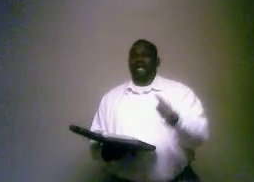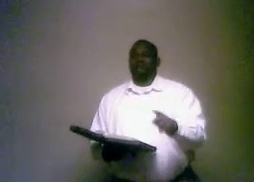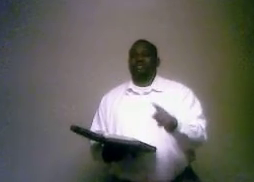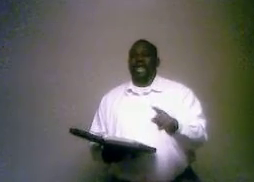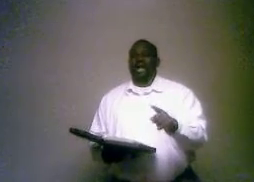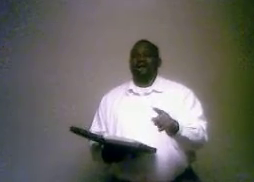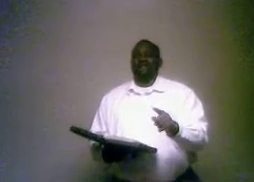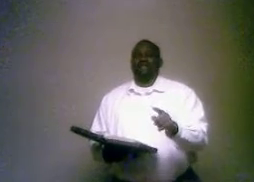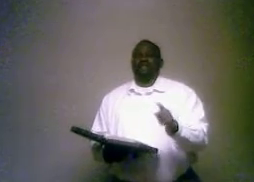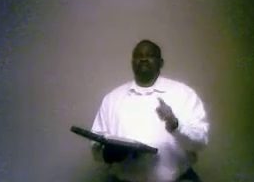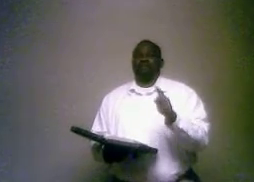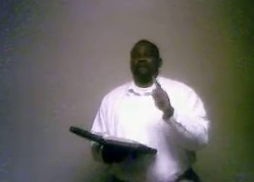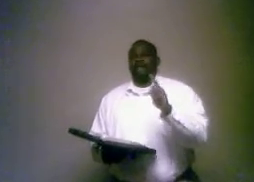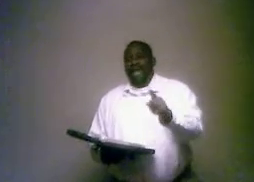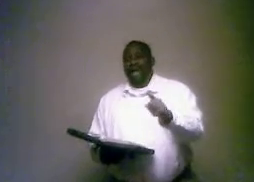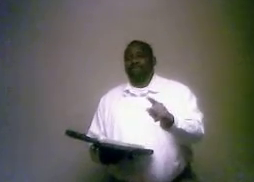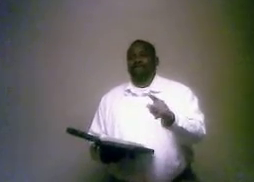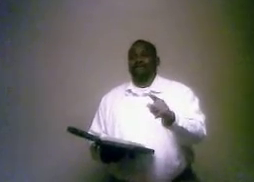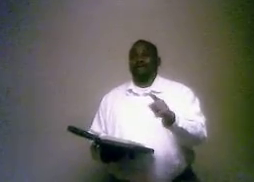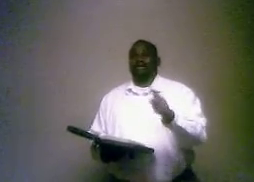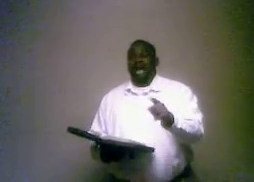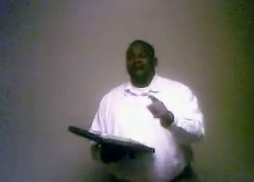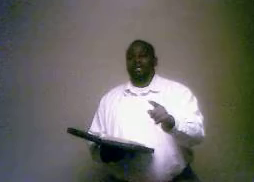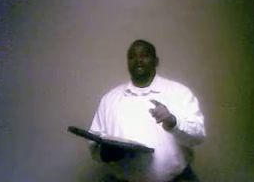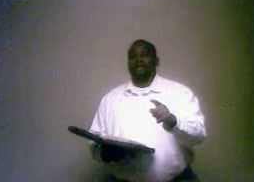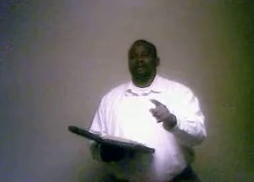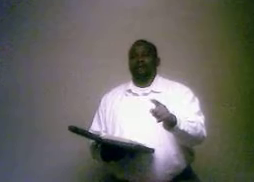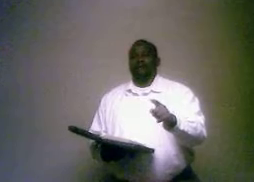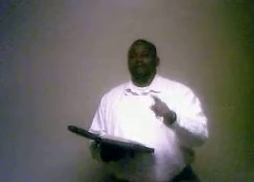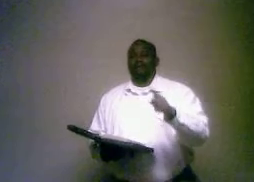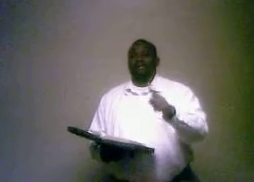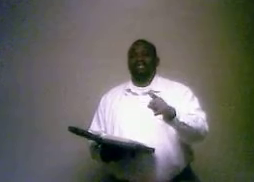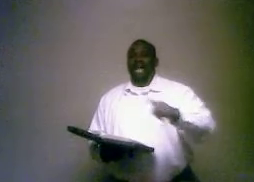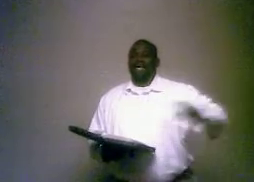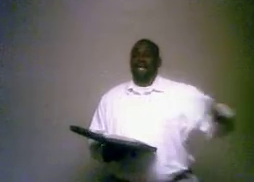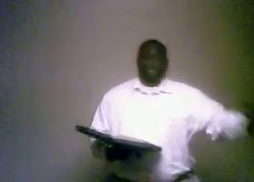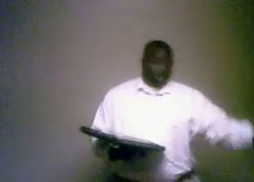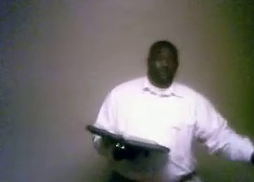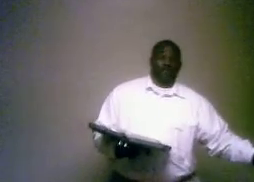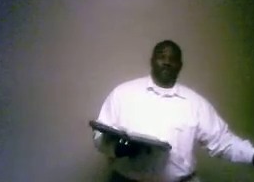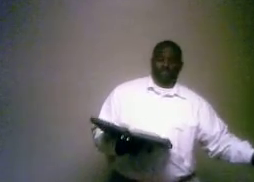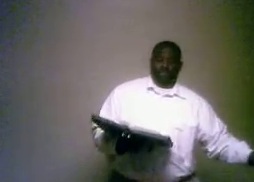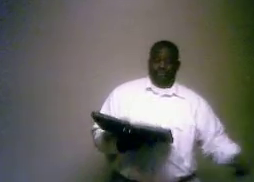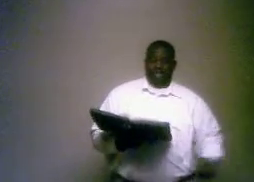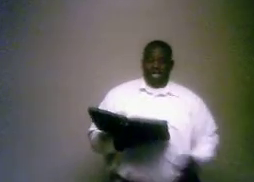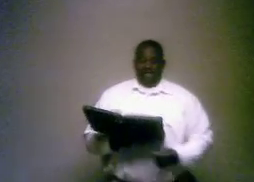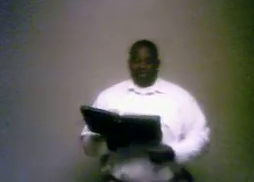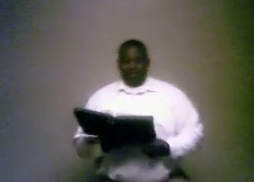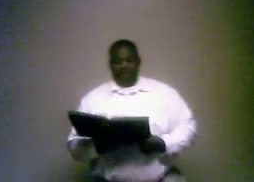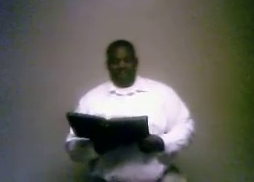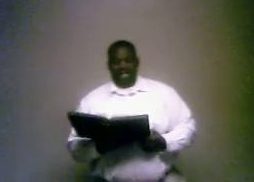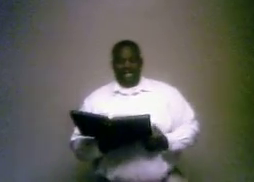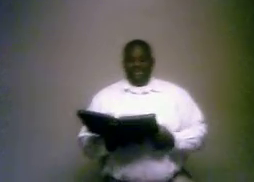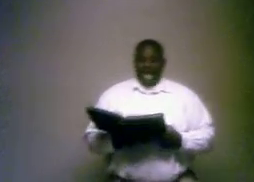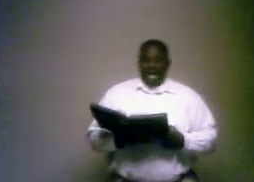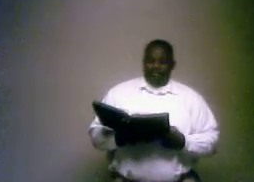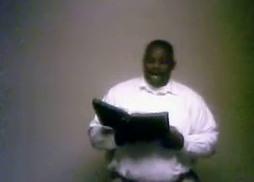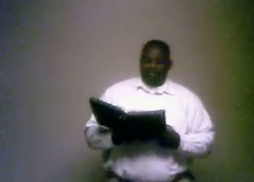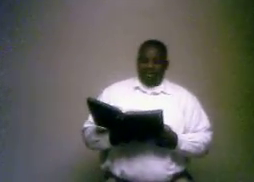was there to renounce the coming of the Messiah according to the scripture. Let's read on. John did